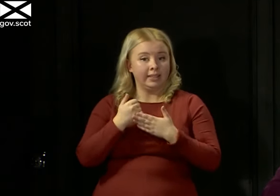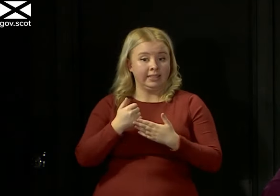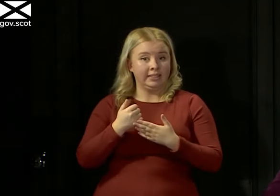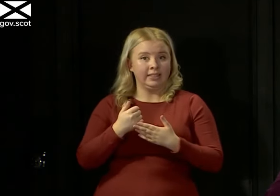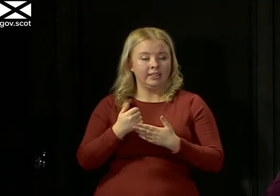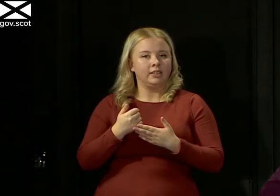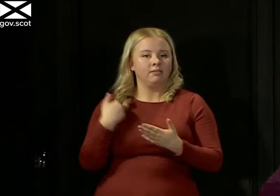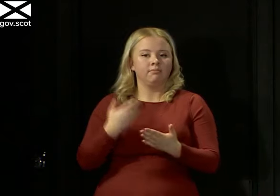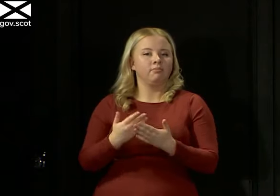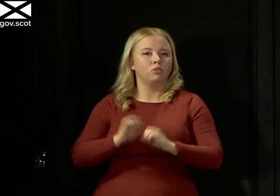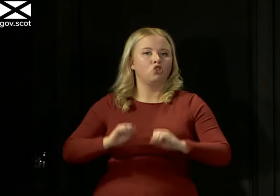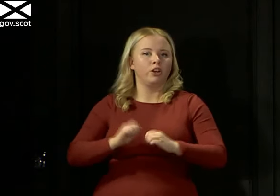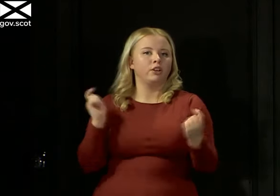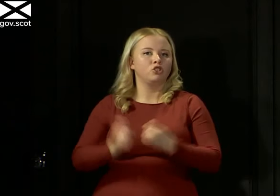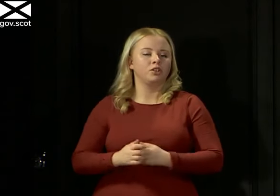this stage changed.